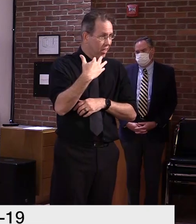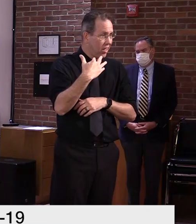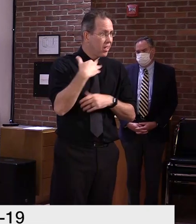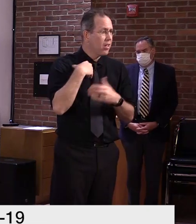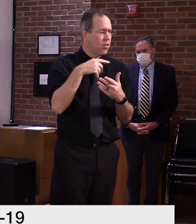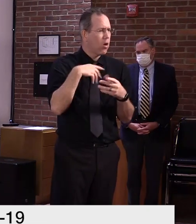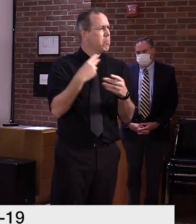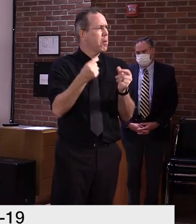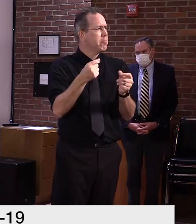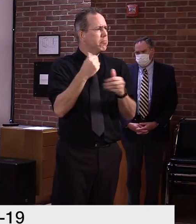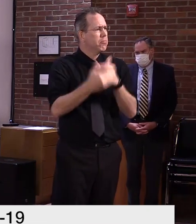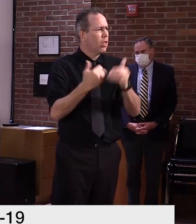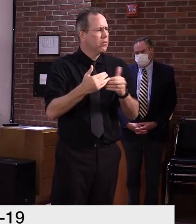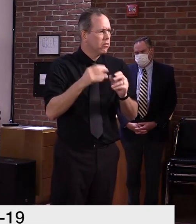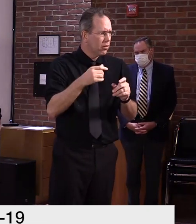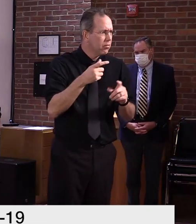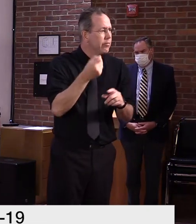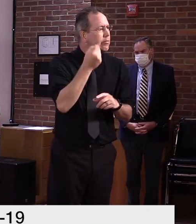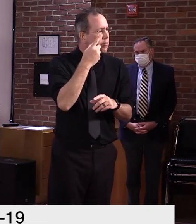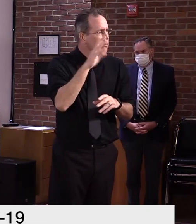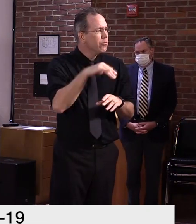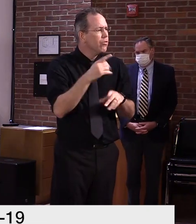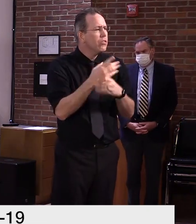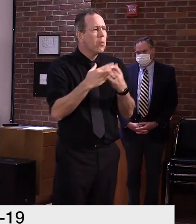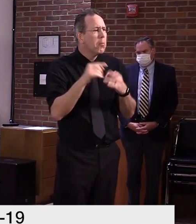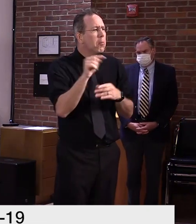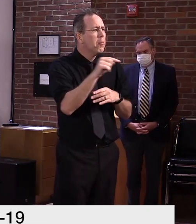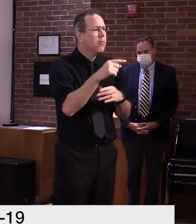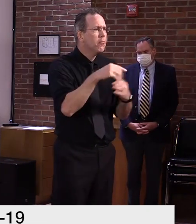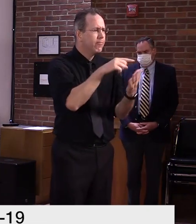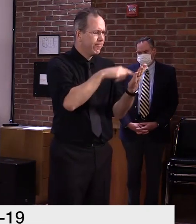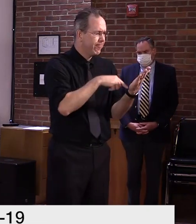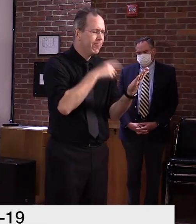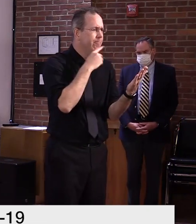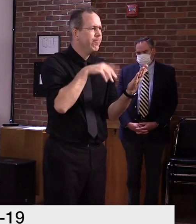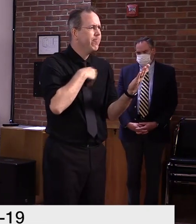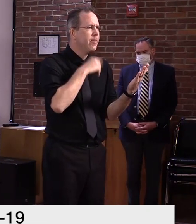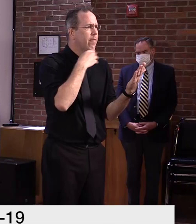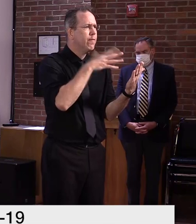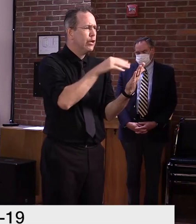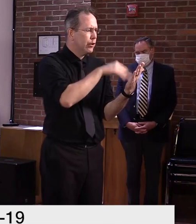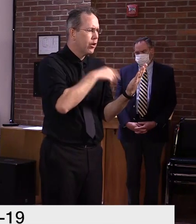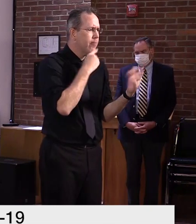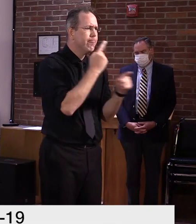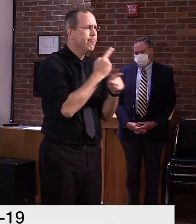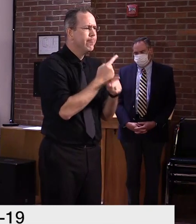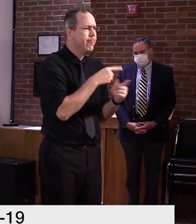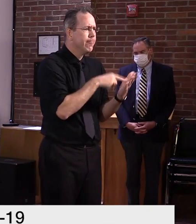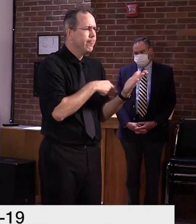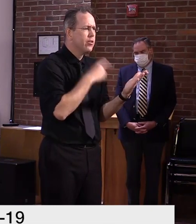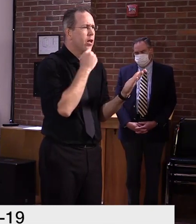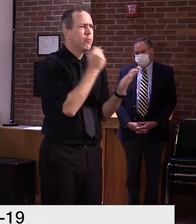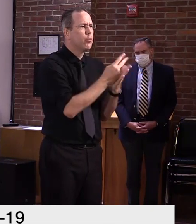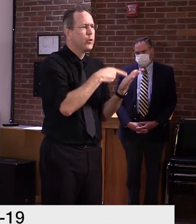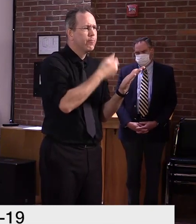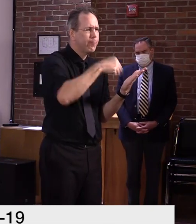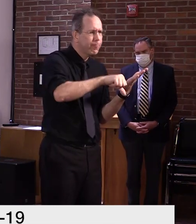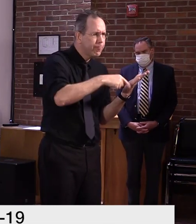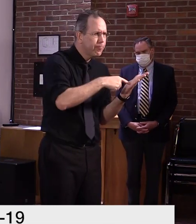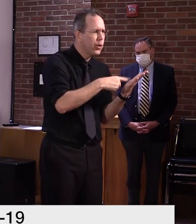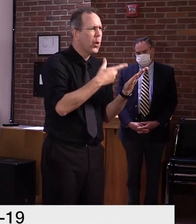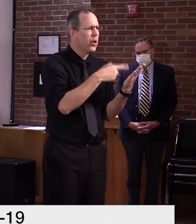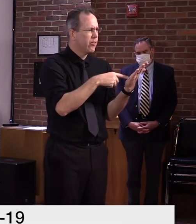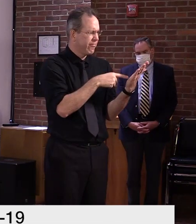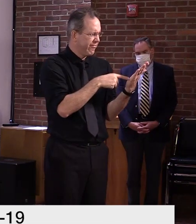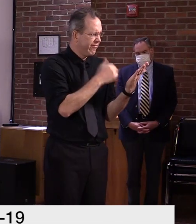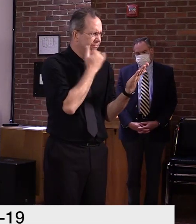people either deemed ineligible or due to some, um, issue on their claim. Uh, their